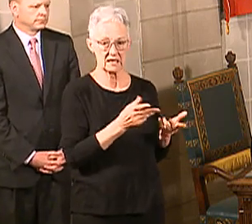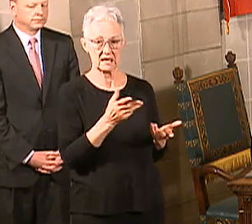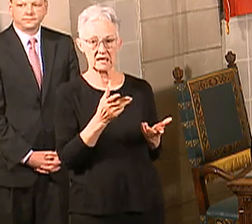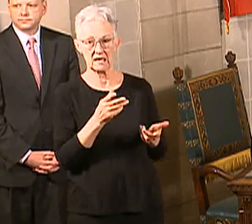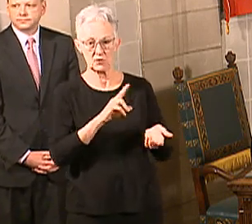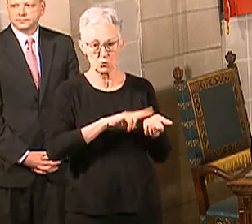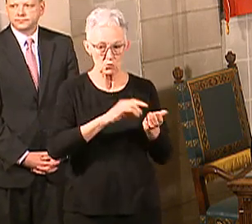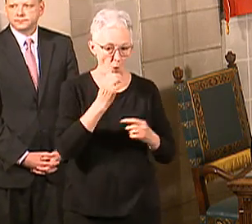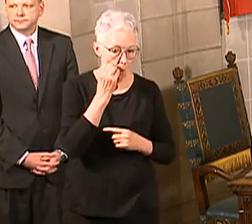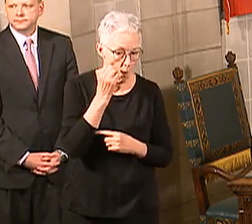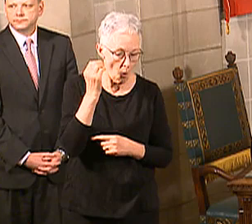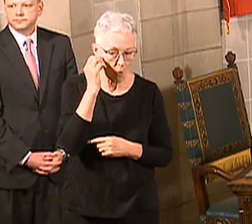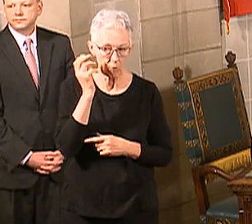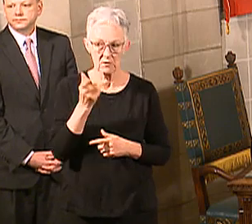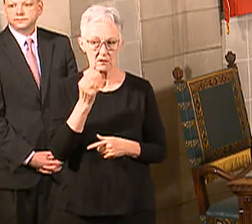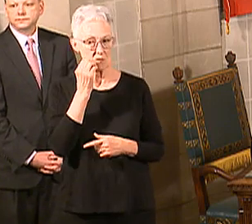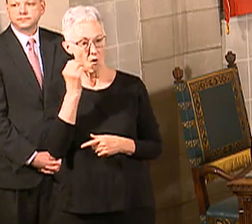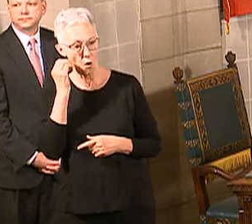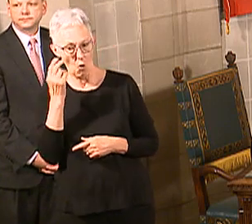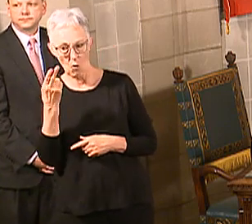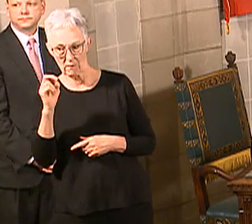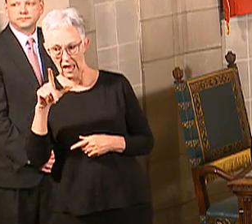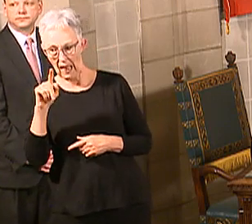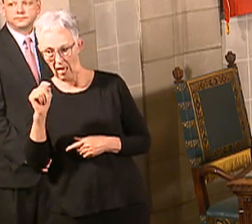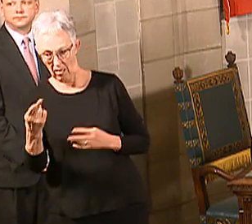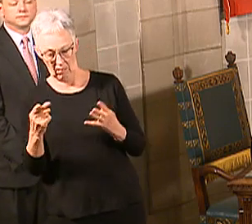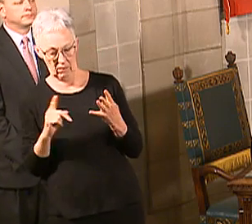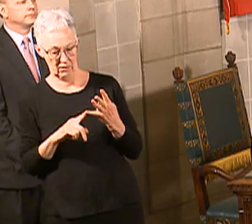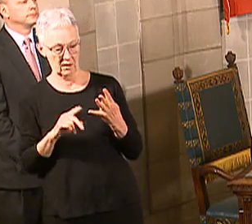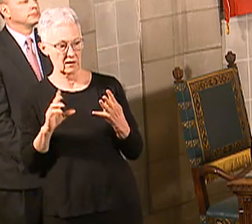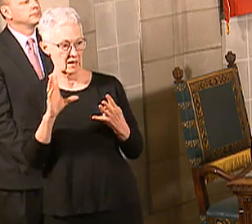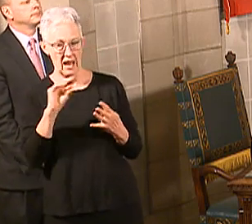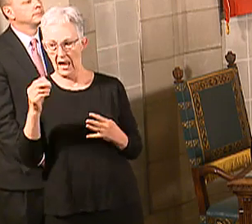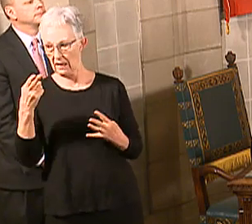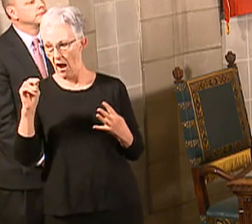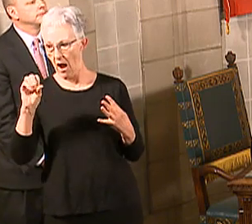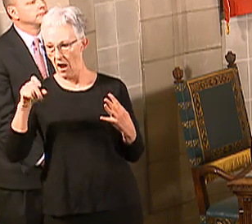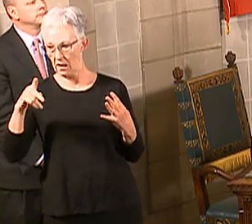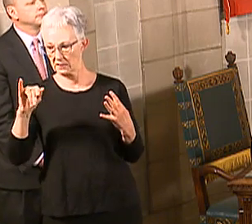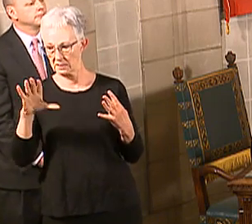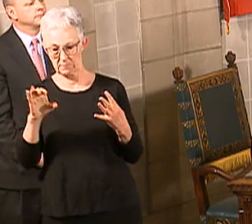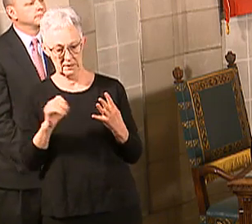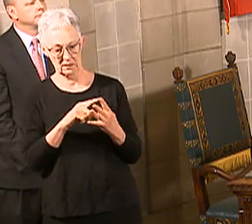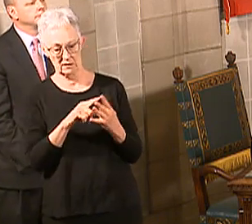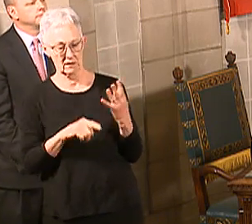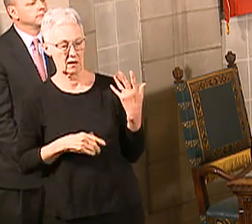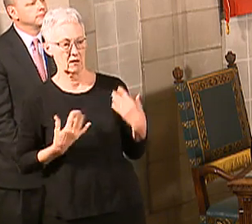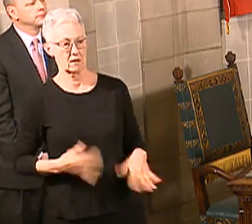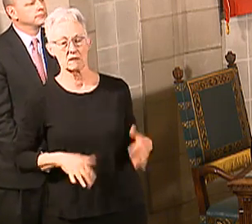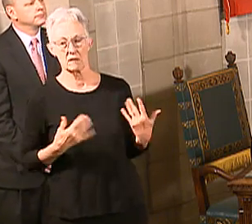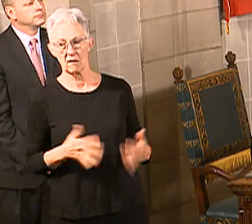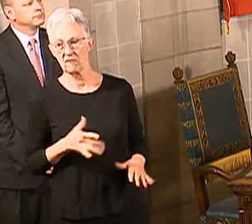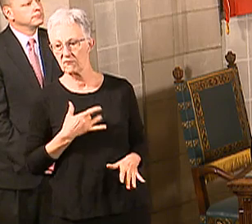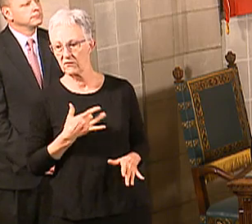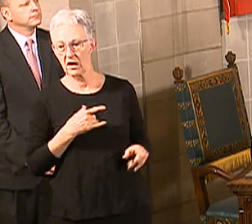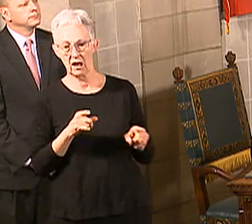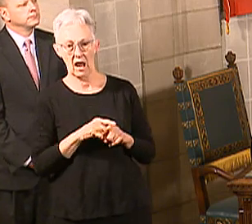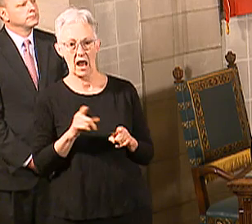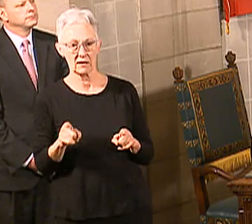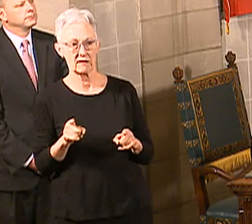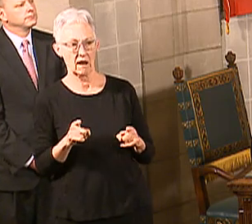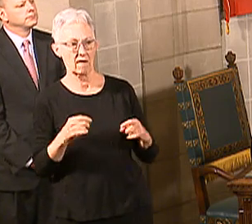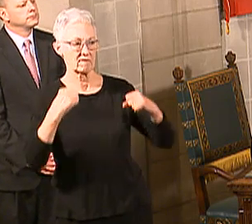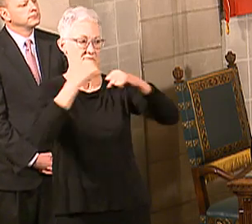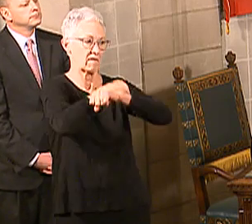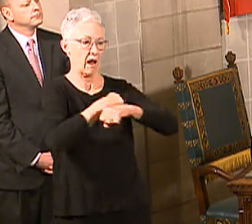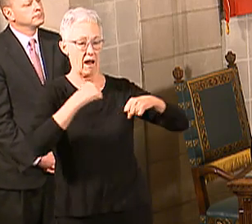and hospice members are in a war with this virus. And I'll tell you a few things about why I use the word war, but I use it on